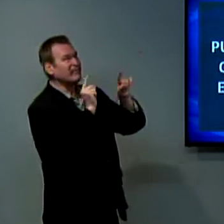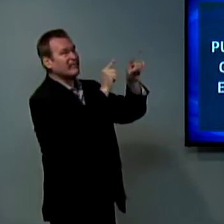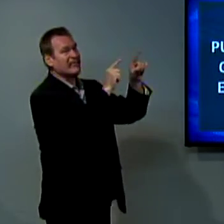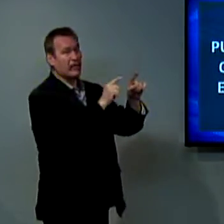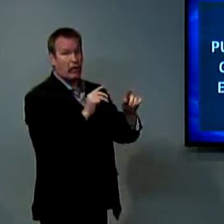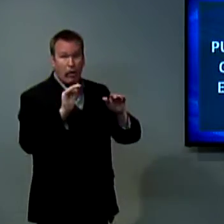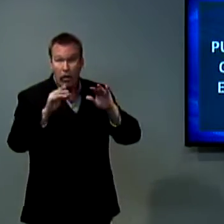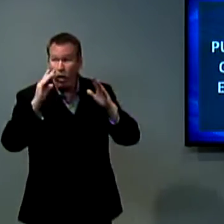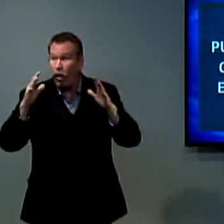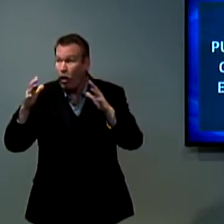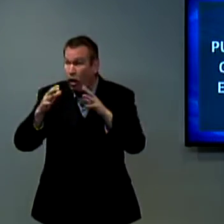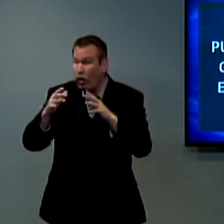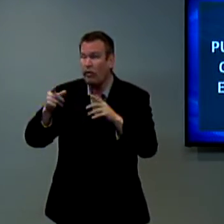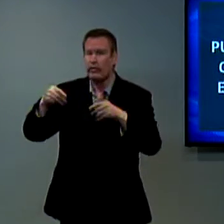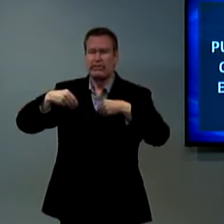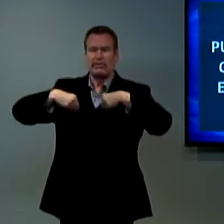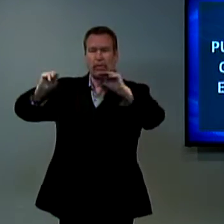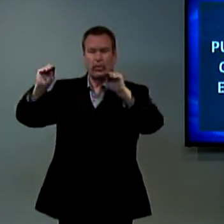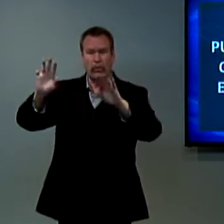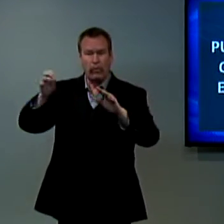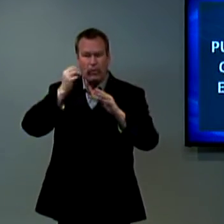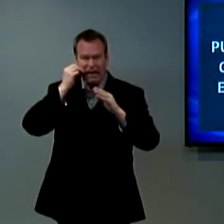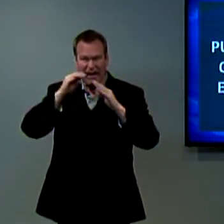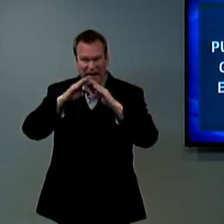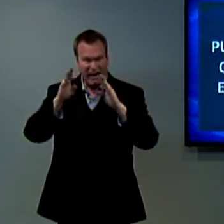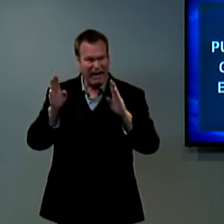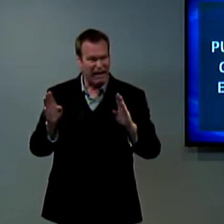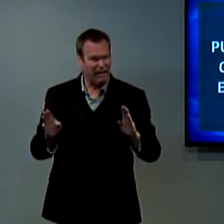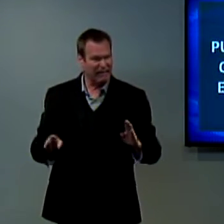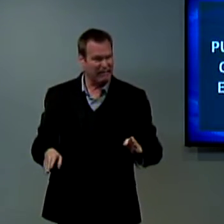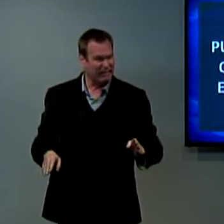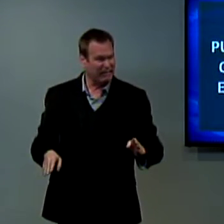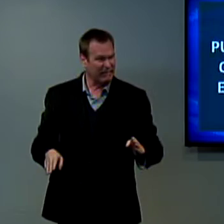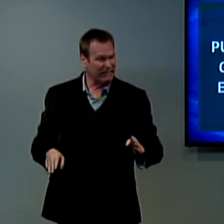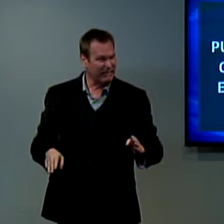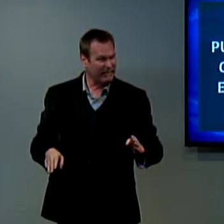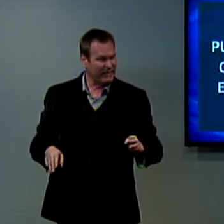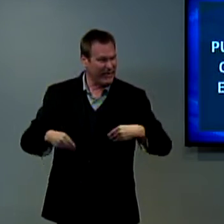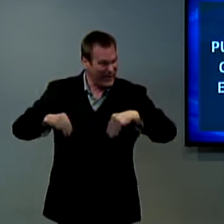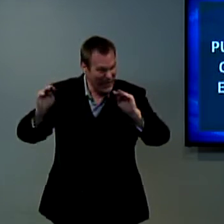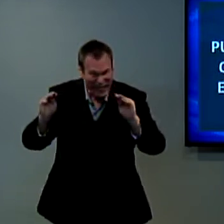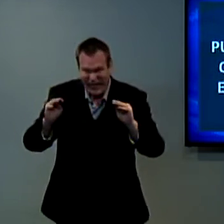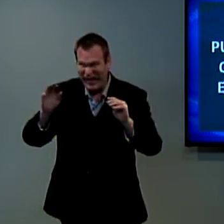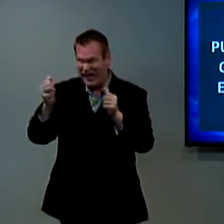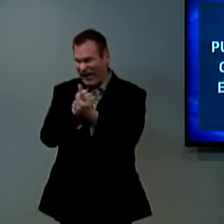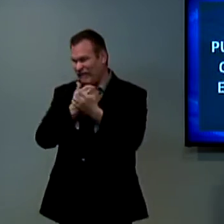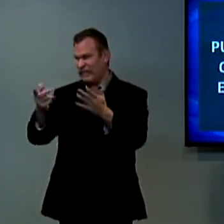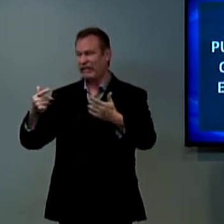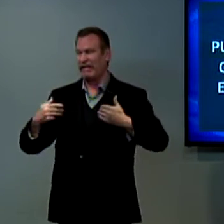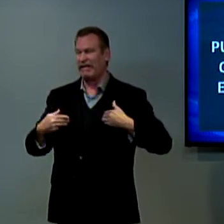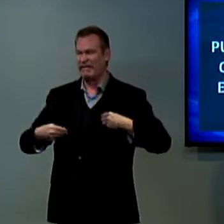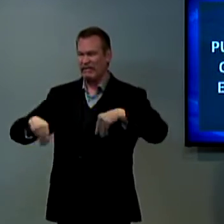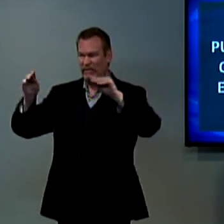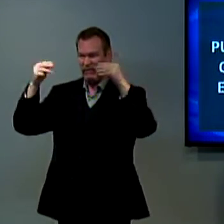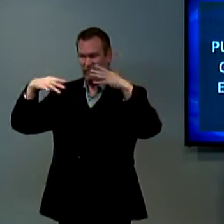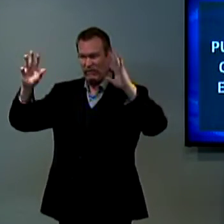a mountaintop in anticipation of Jesus Christ. They would sell all their homes. They sold everything that they had.